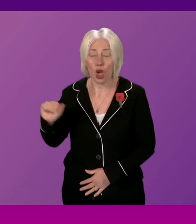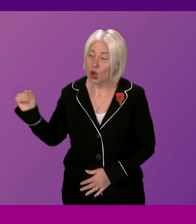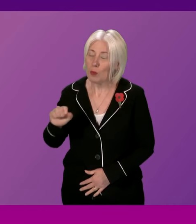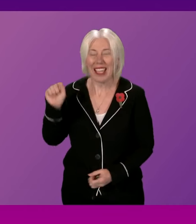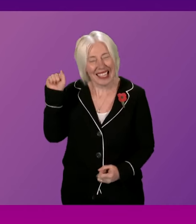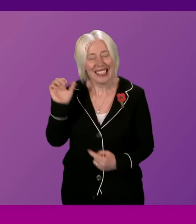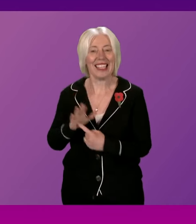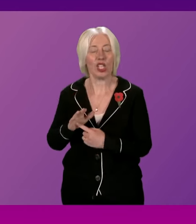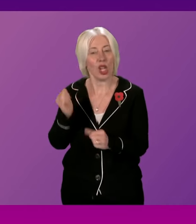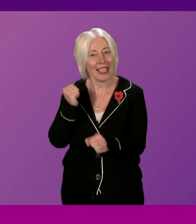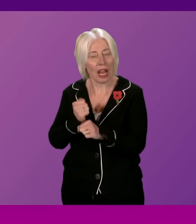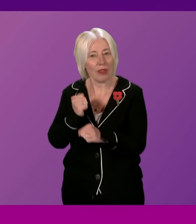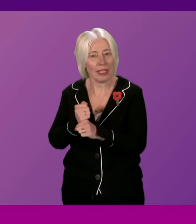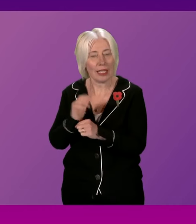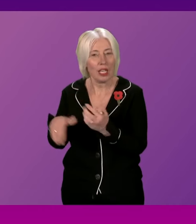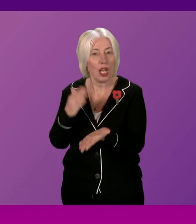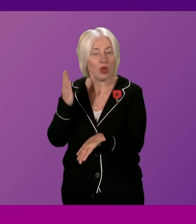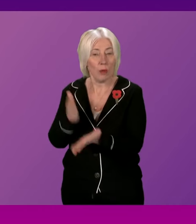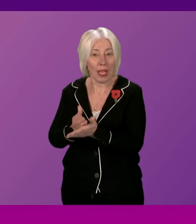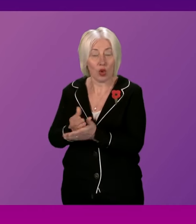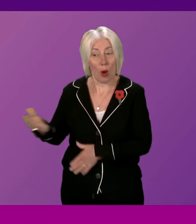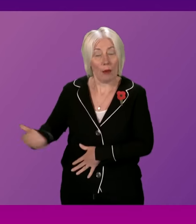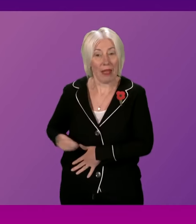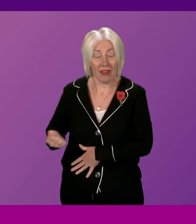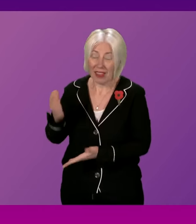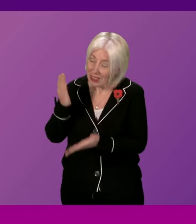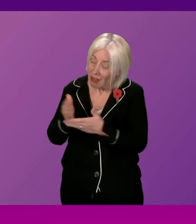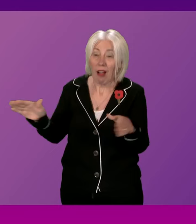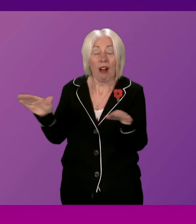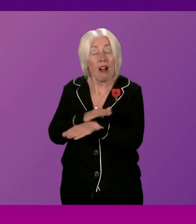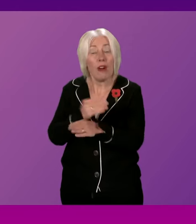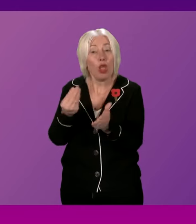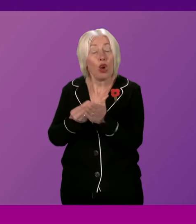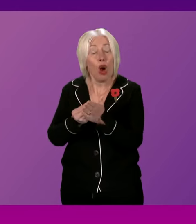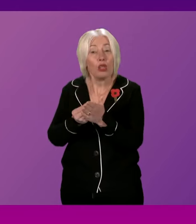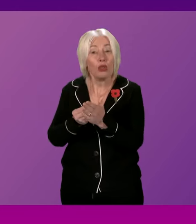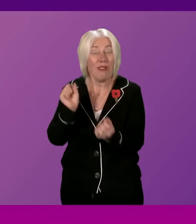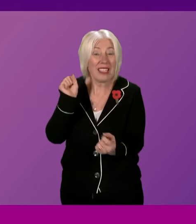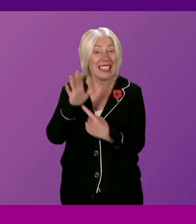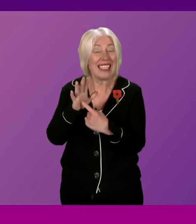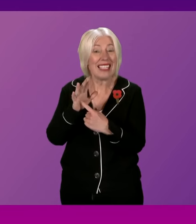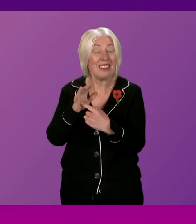guarantee ensuring social security adequately covers the cost of vital essentials. Colette Stevenson.